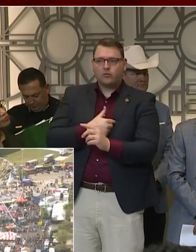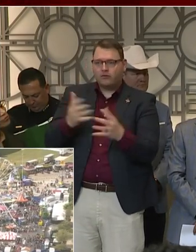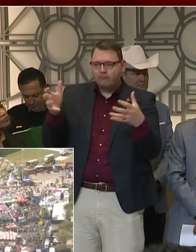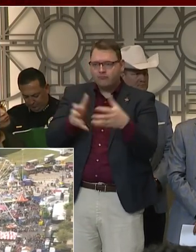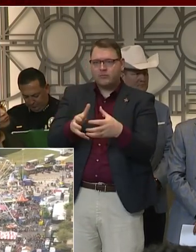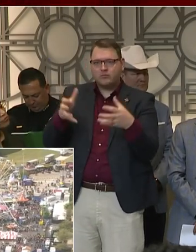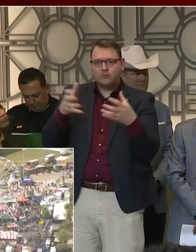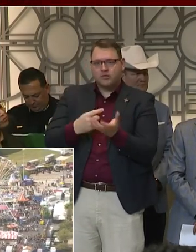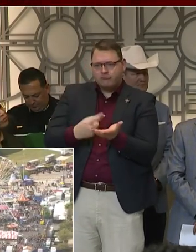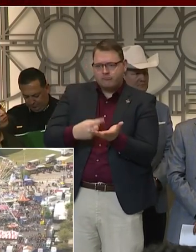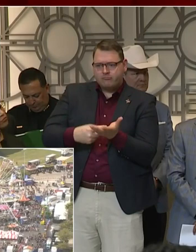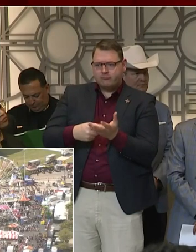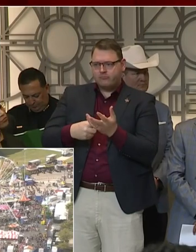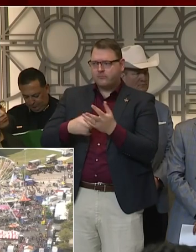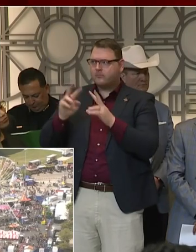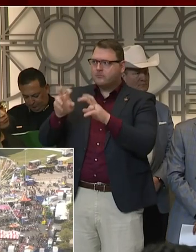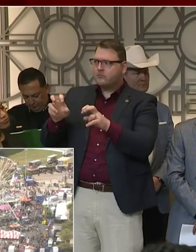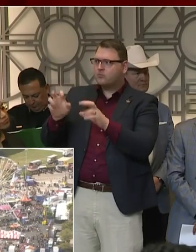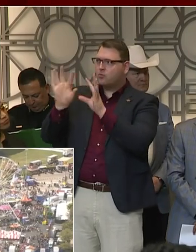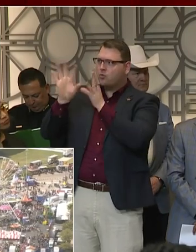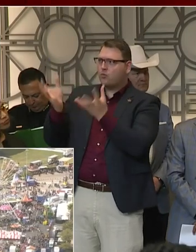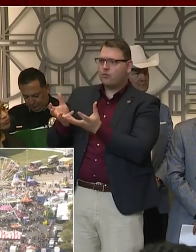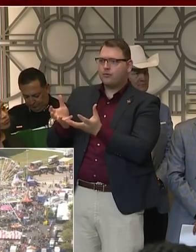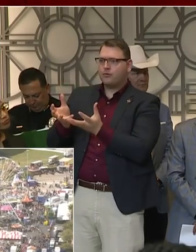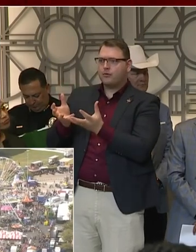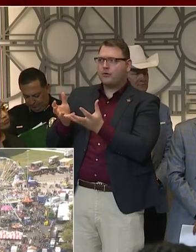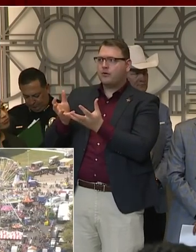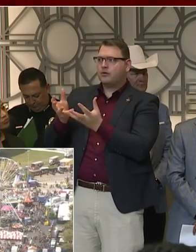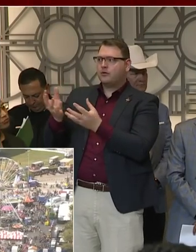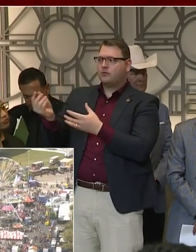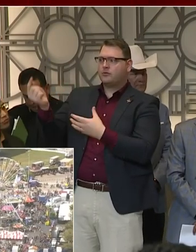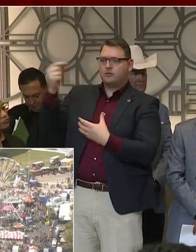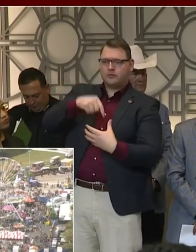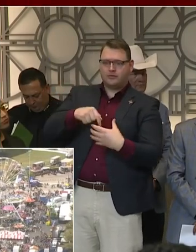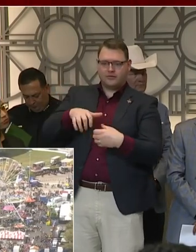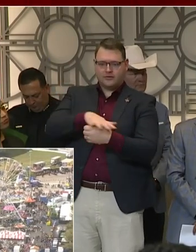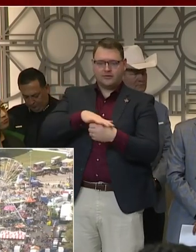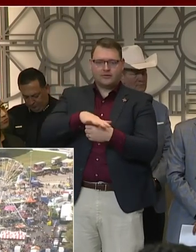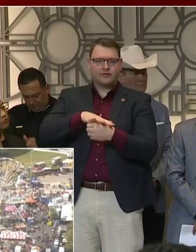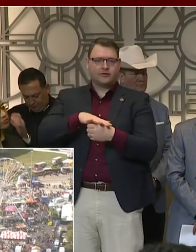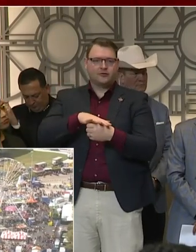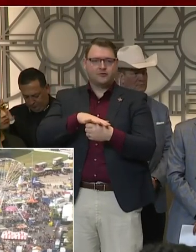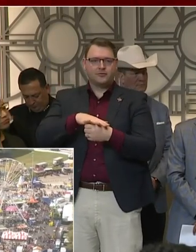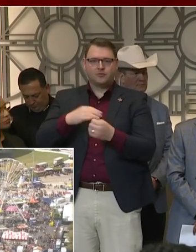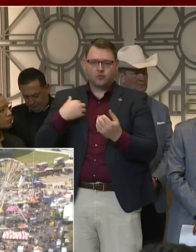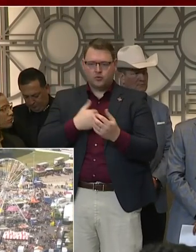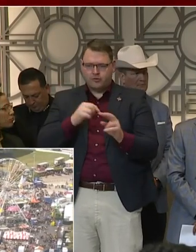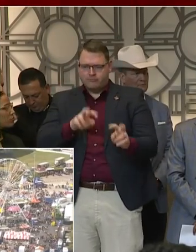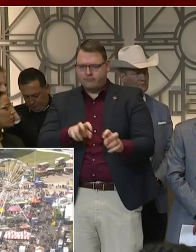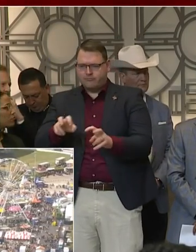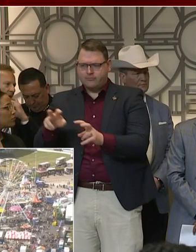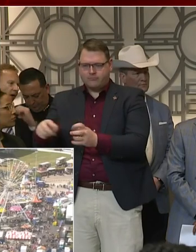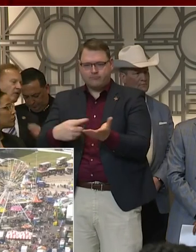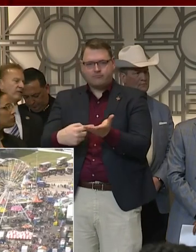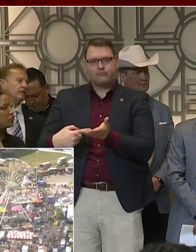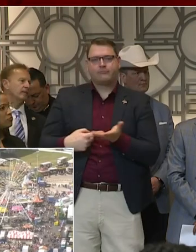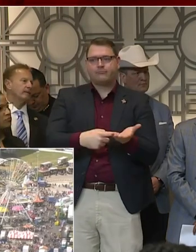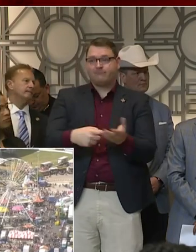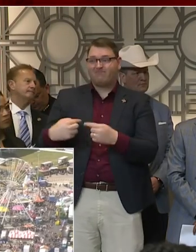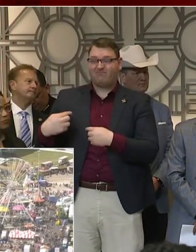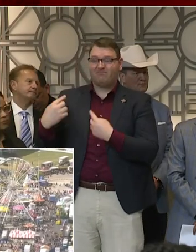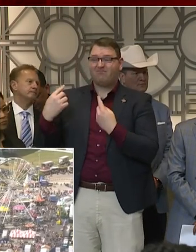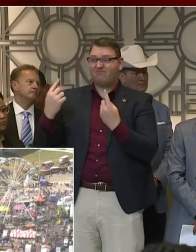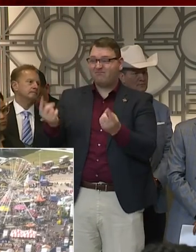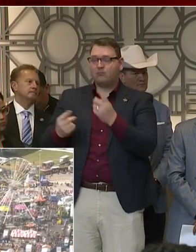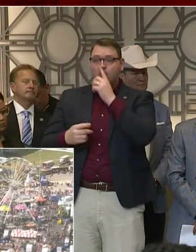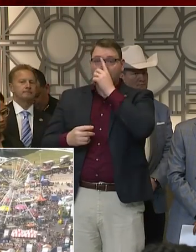what's happening here locally. So we know that these decisions and these activities that everybody has planned for are difficult